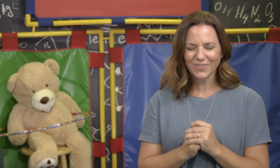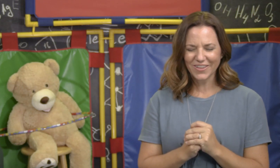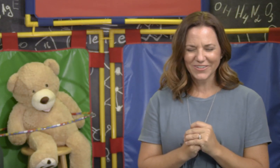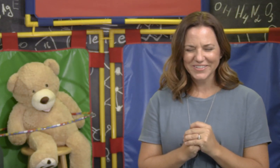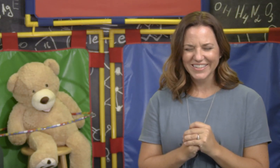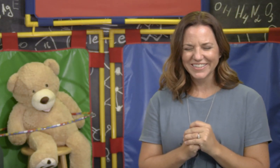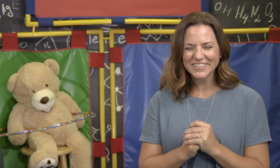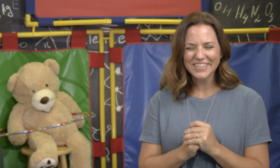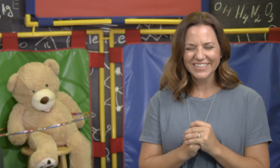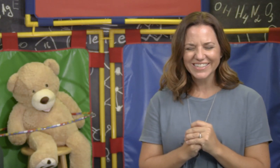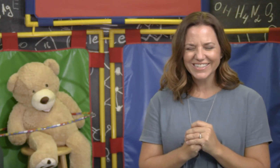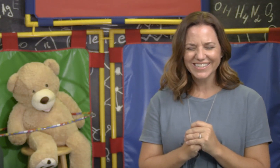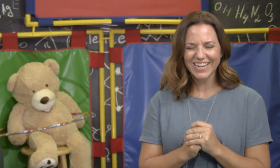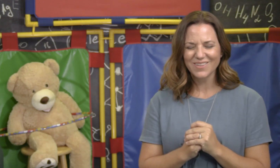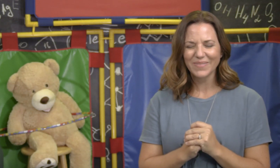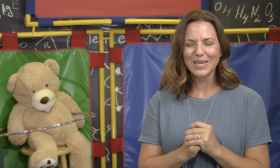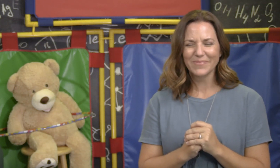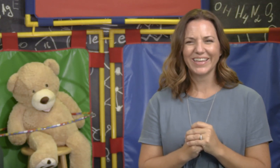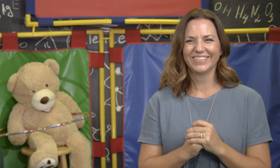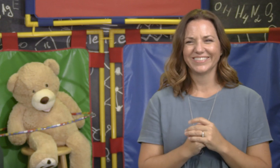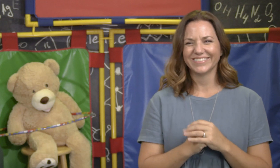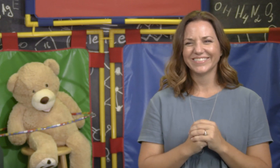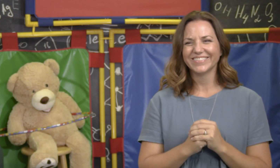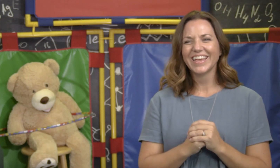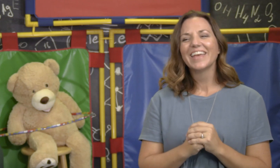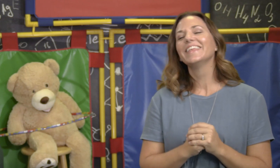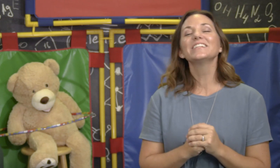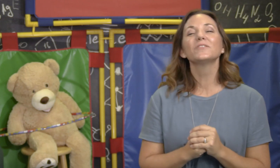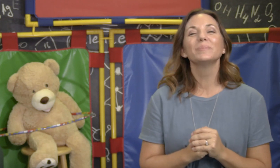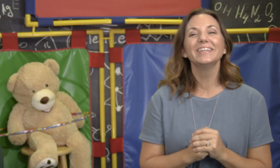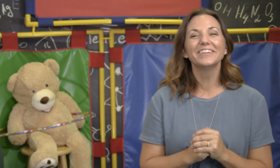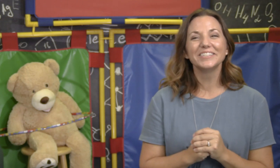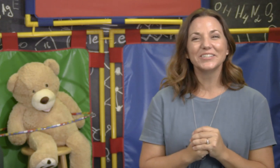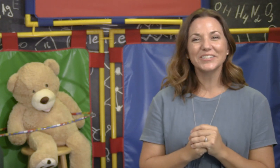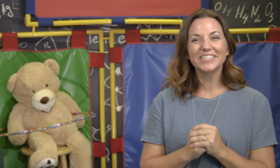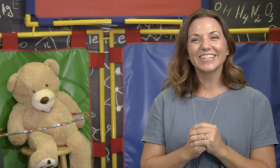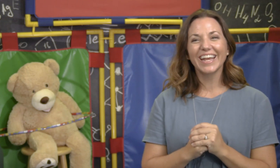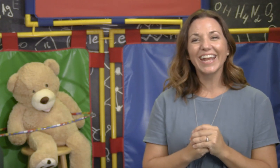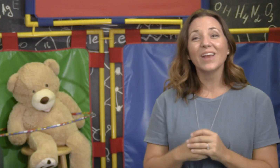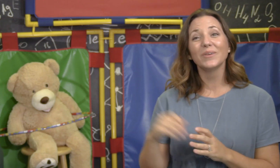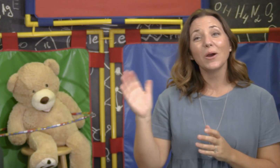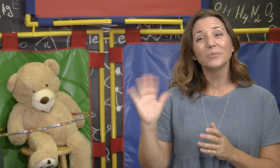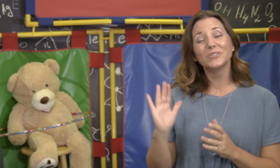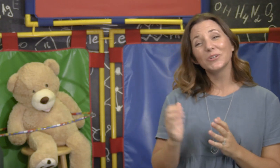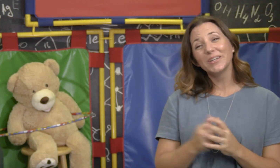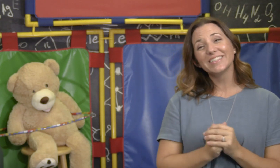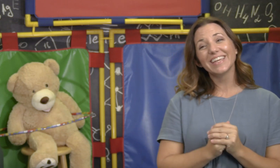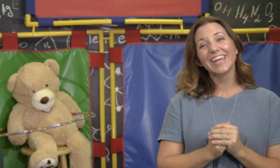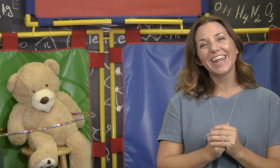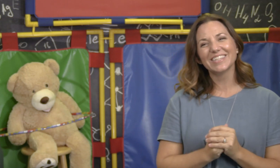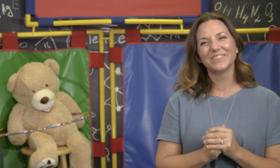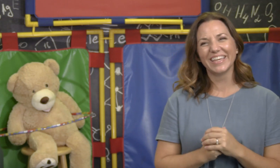others? In your Son, Jesus' name, Amen. Thanks for being here at church today and we hope you'll join us again next week. safe! world, see Dio,